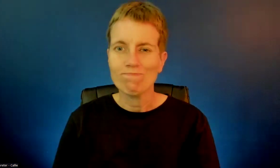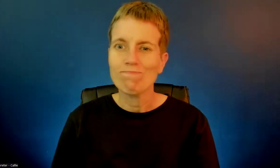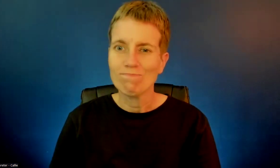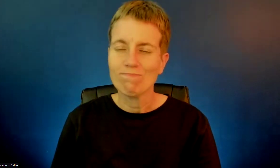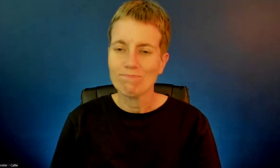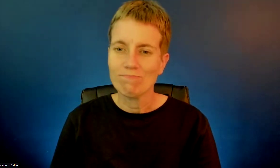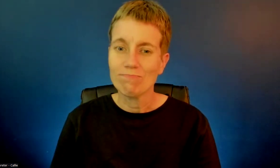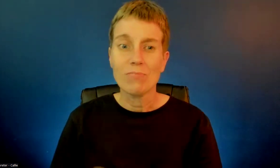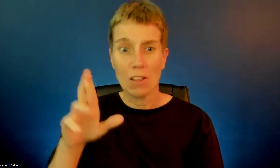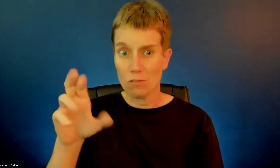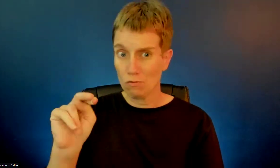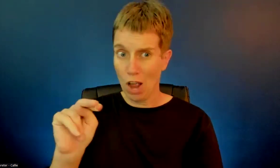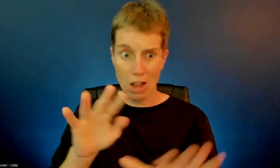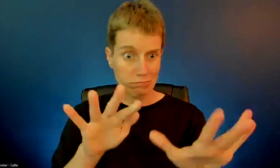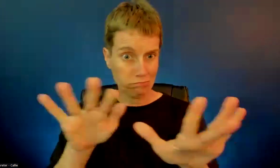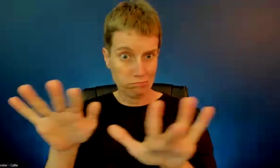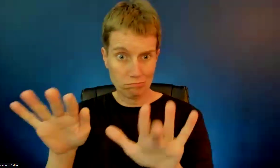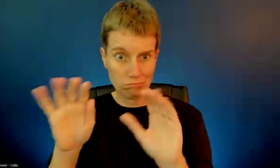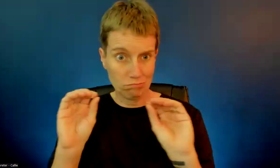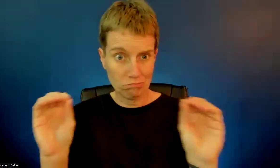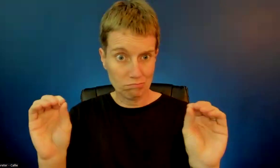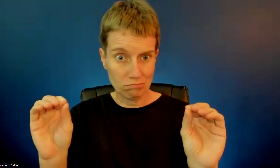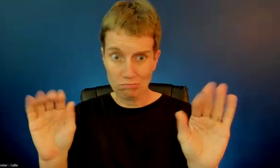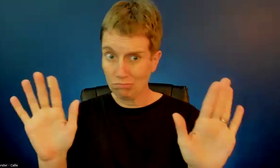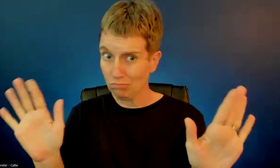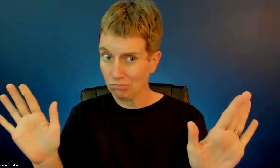If nobody else has anything, I'll entertain a motion.